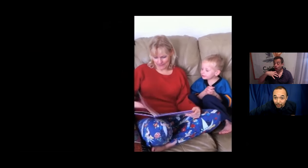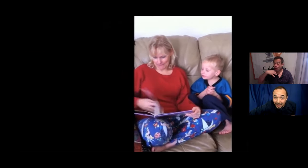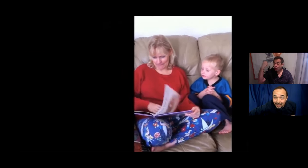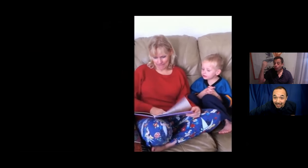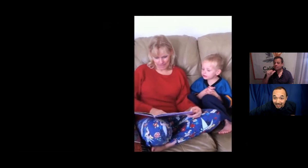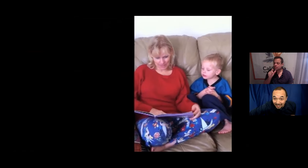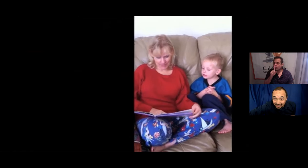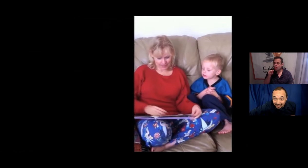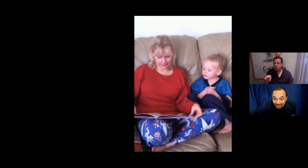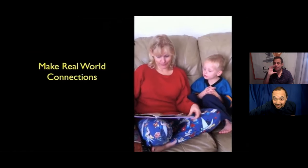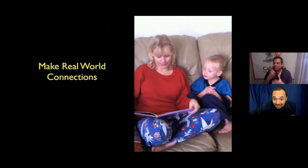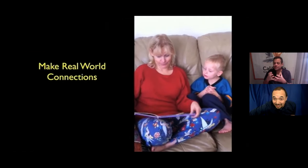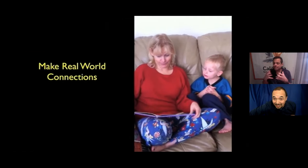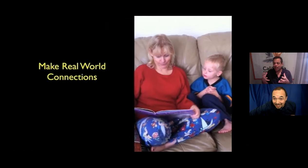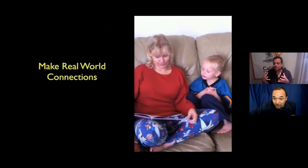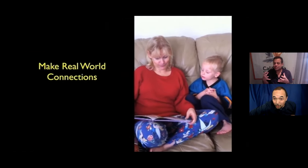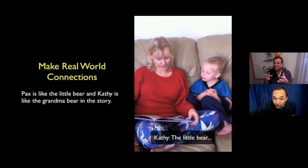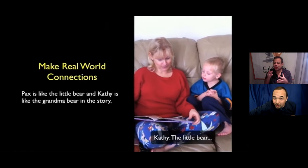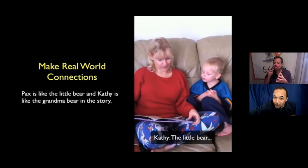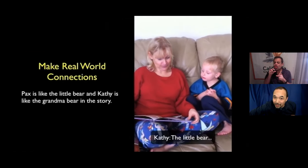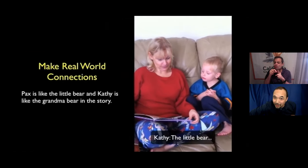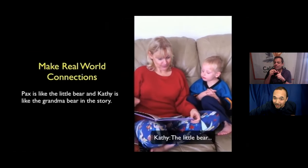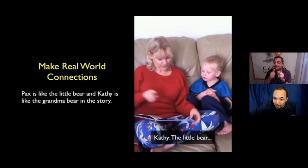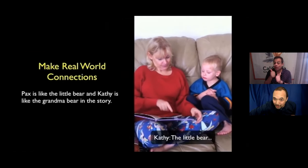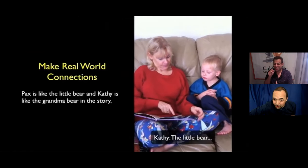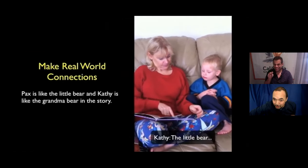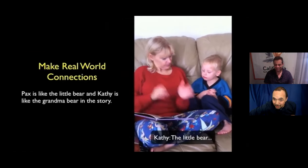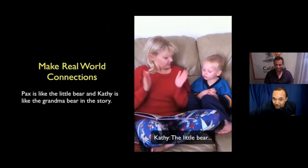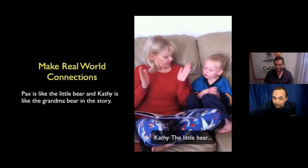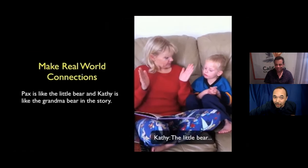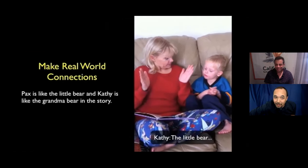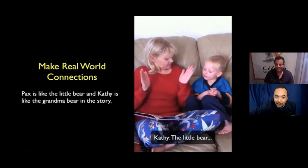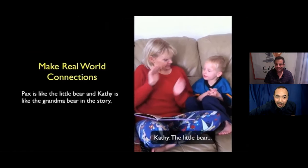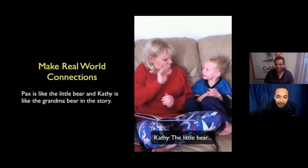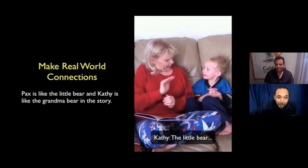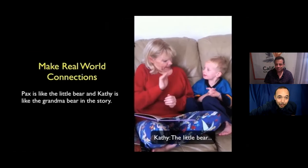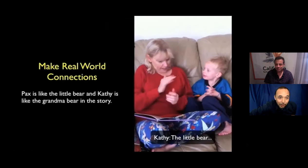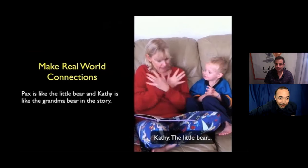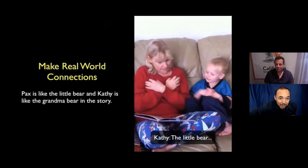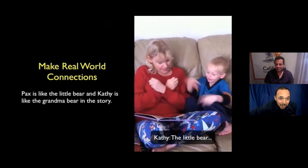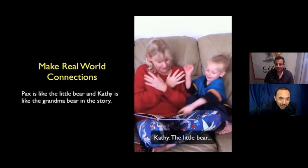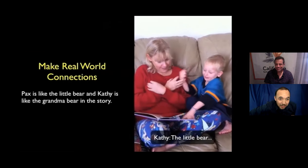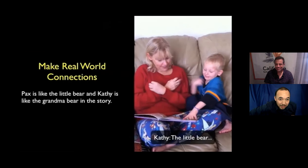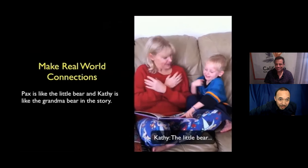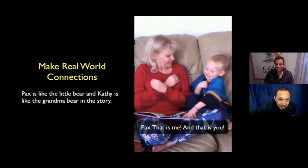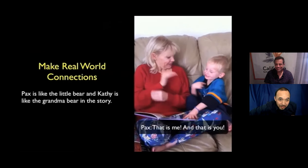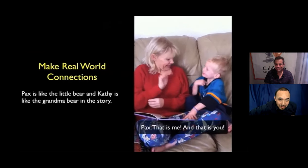So that kid is older, not really looking at the pictures much, looking a lot at the words.